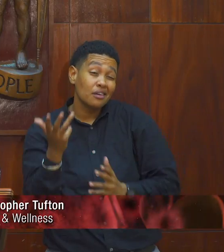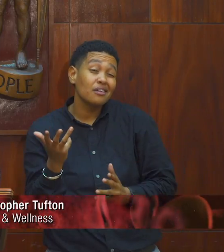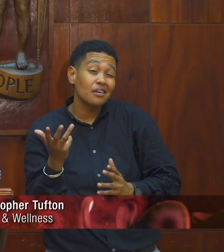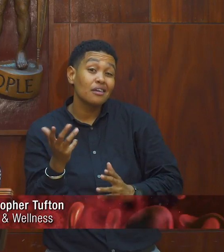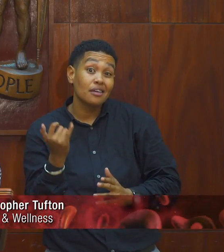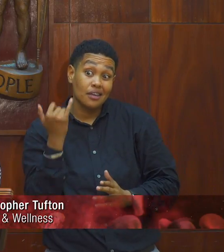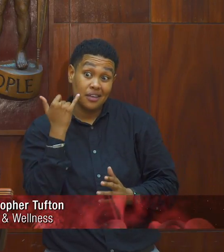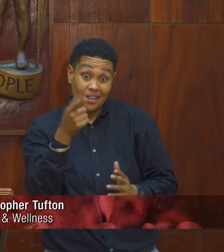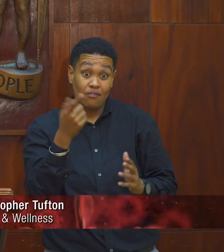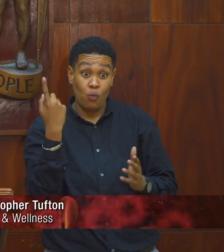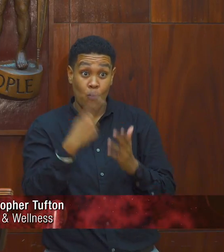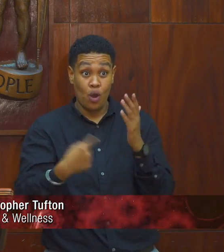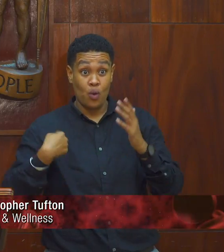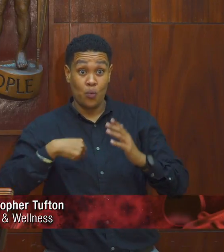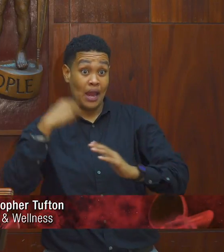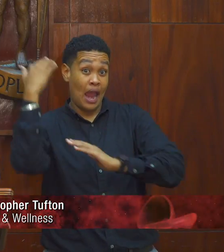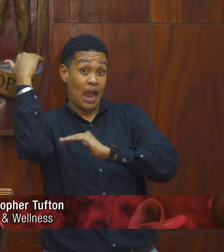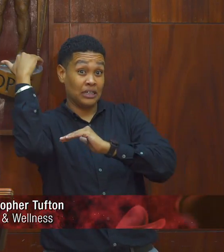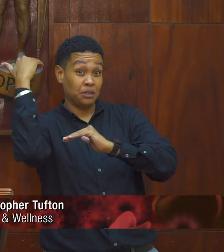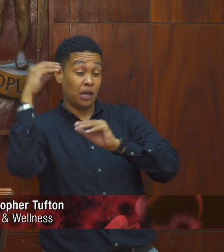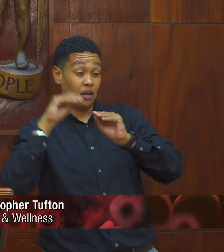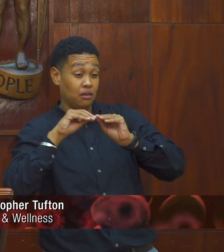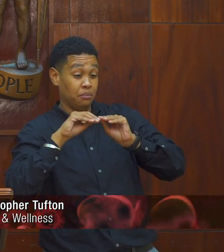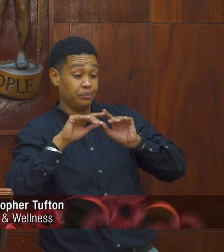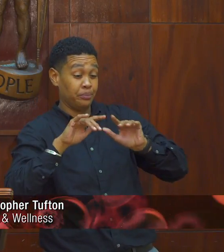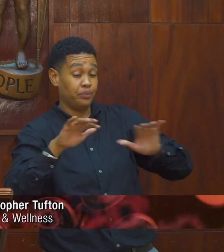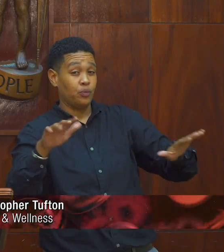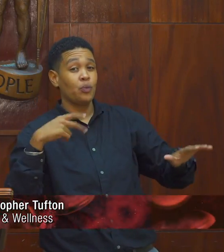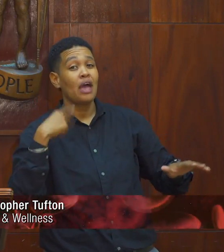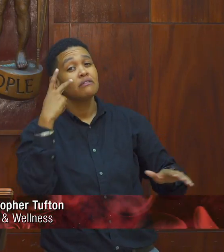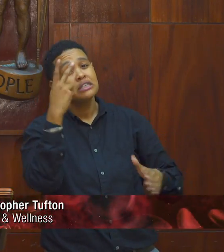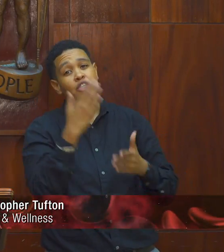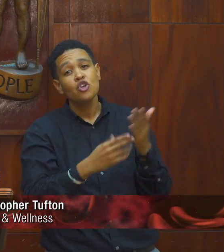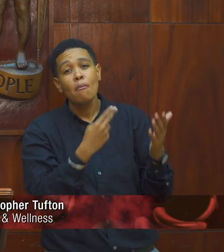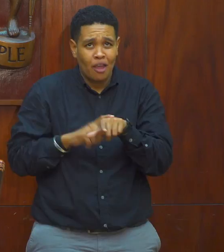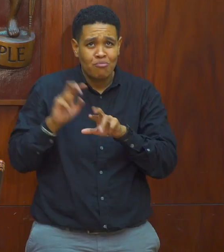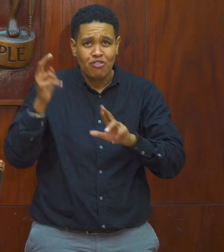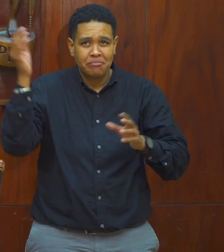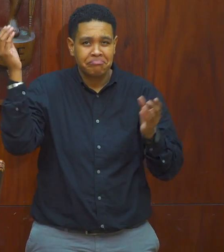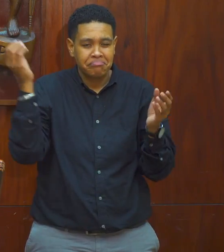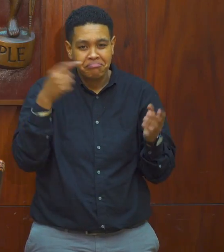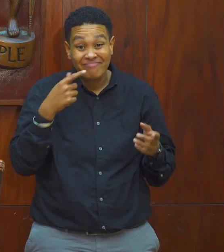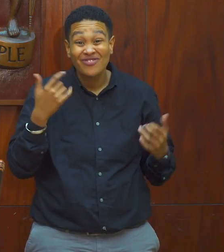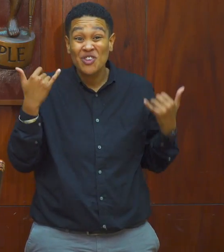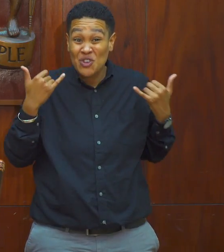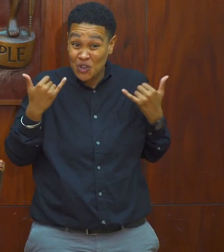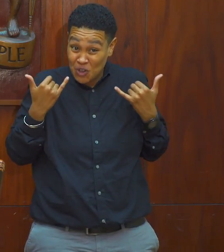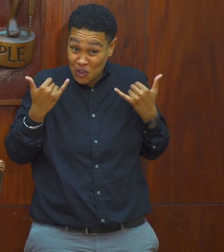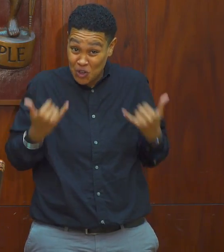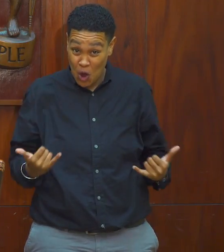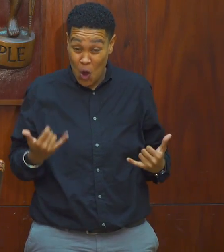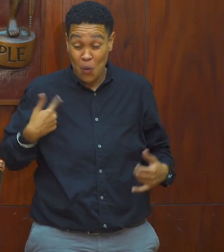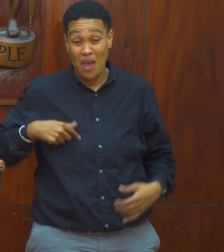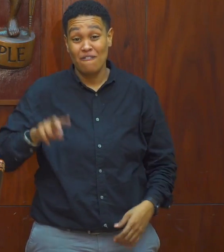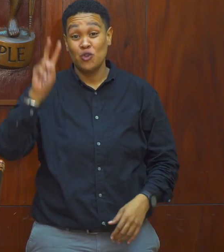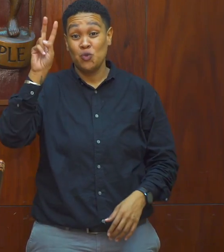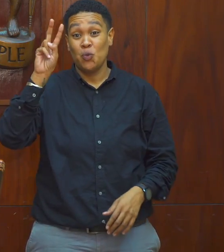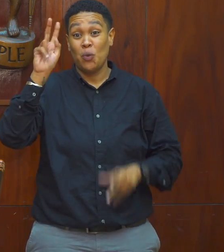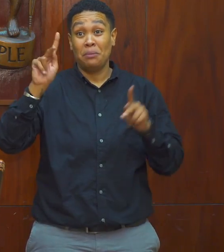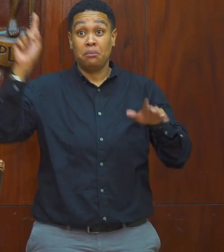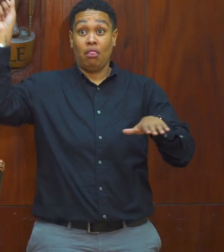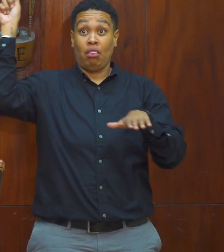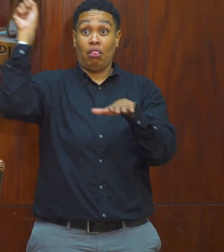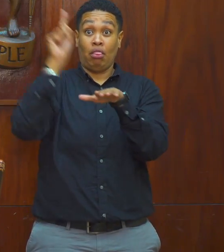if the model plays out the way we expect, we're going to have to see some hospitalization. Now that we have two imported